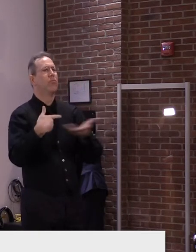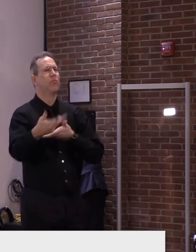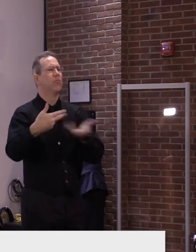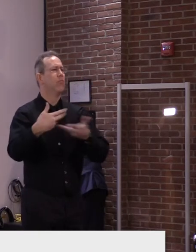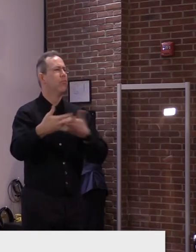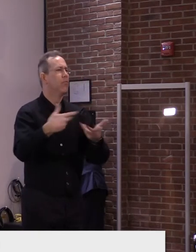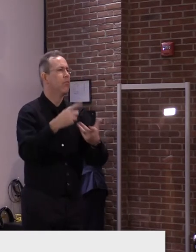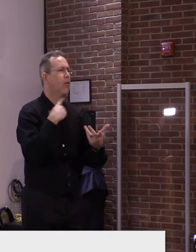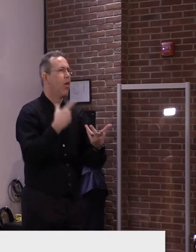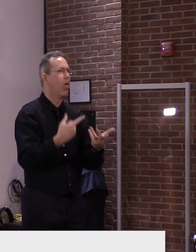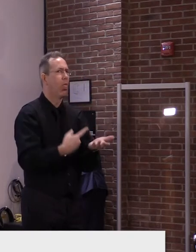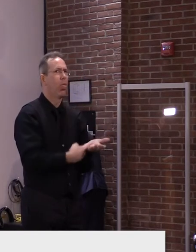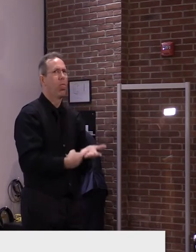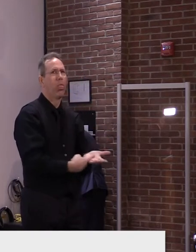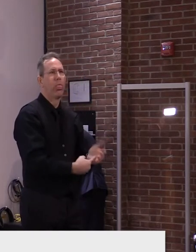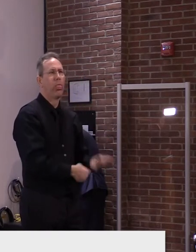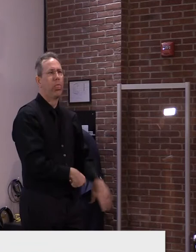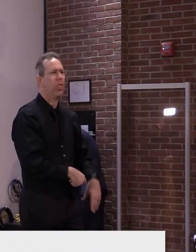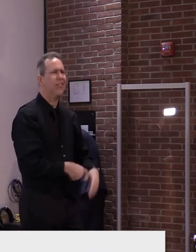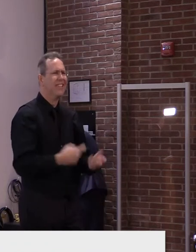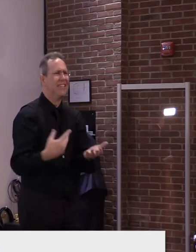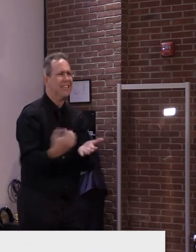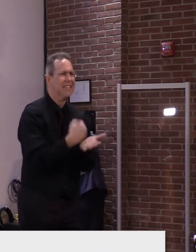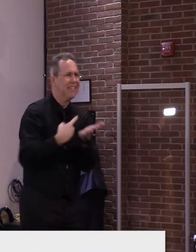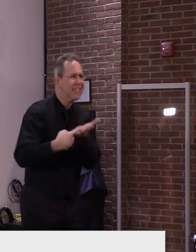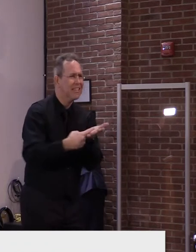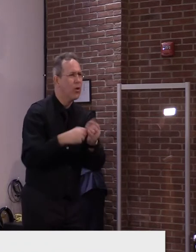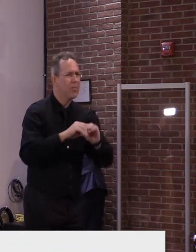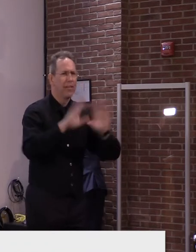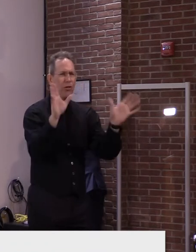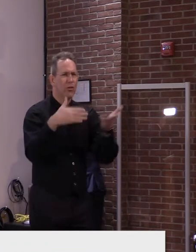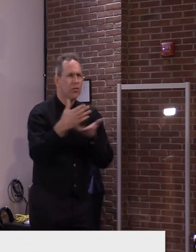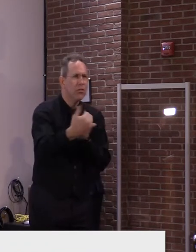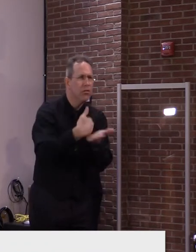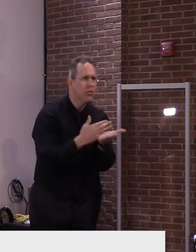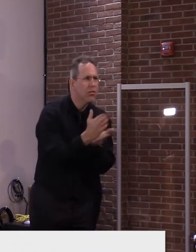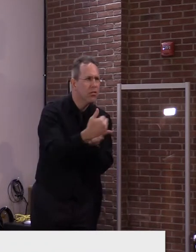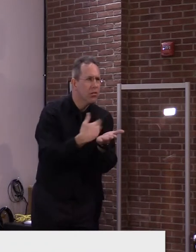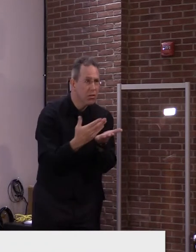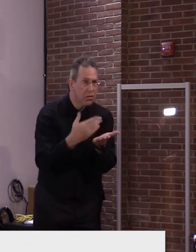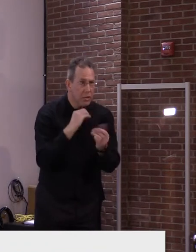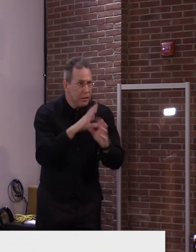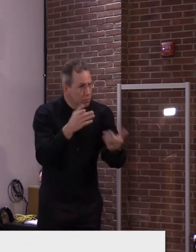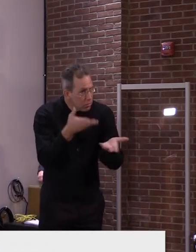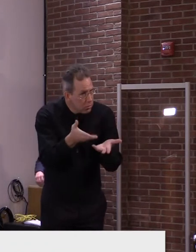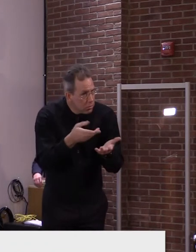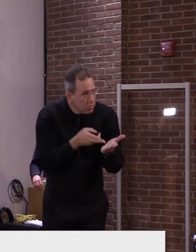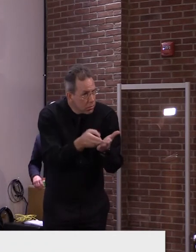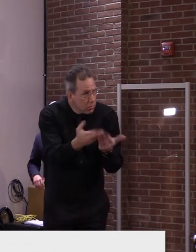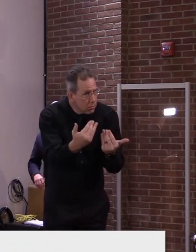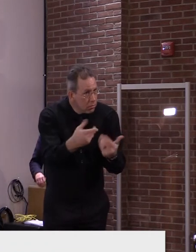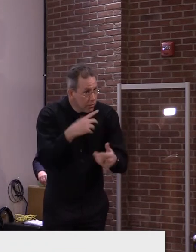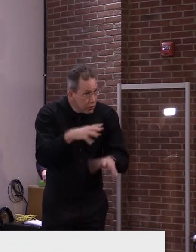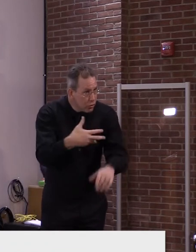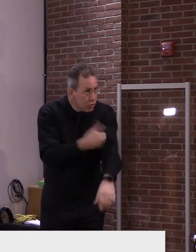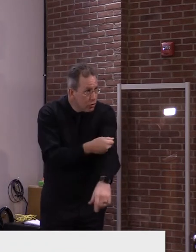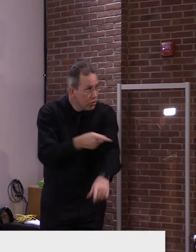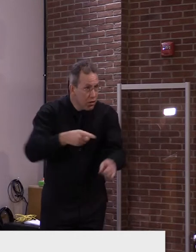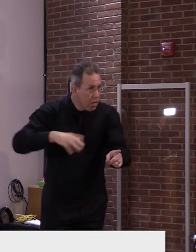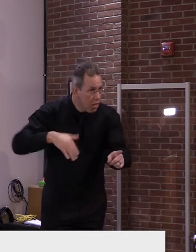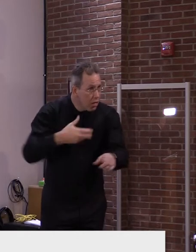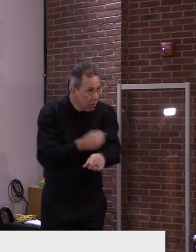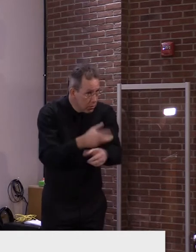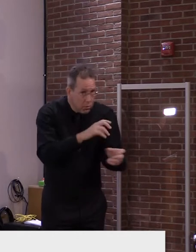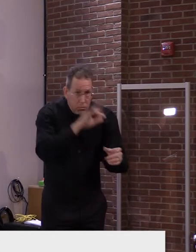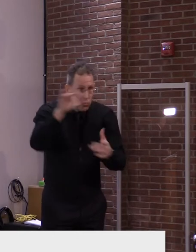I think it's quite clear. Uh, you have to be vaccinated in order to not quarantine when you're coming back in the, in the state. Uh, it doesn't mean